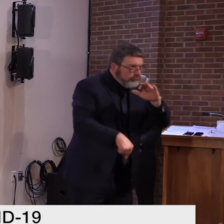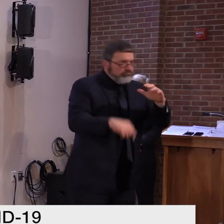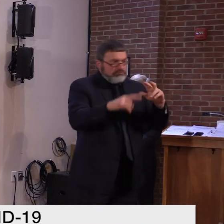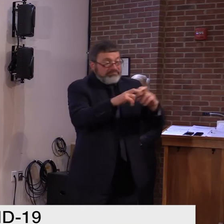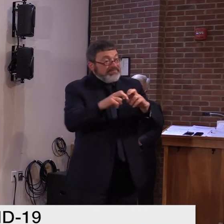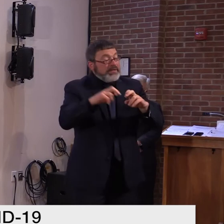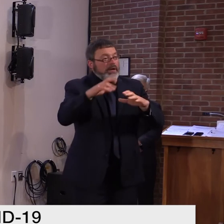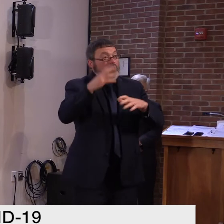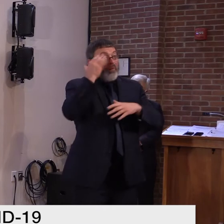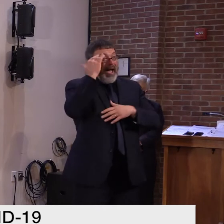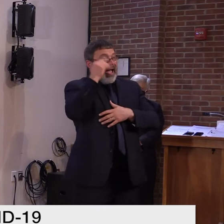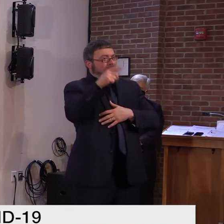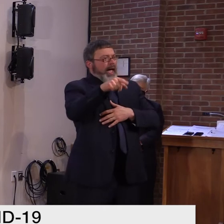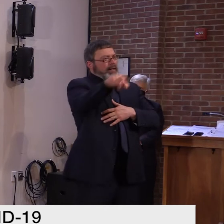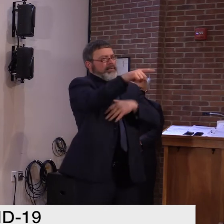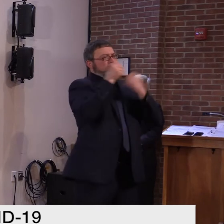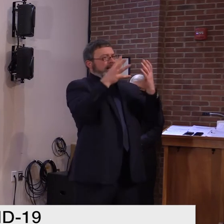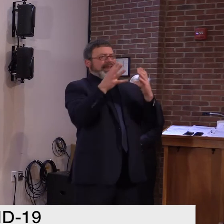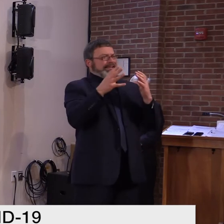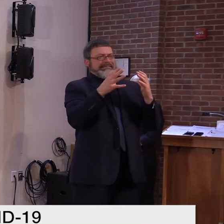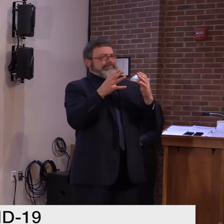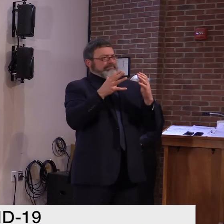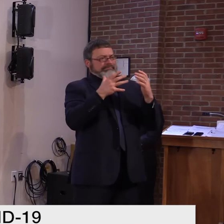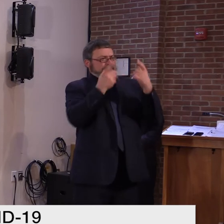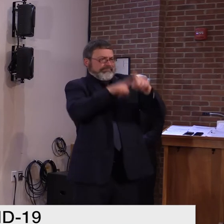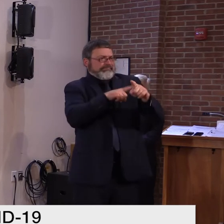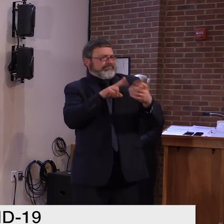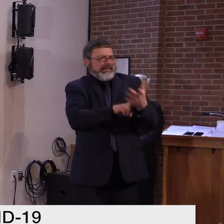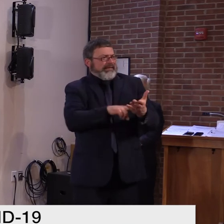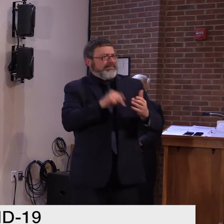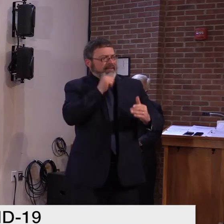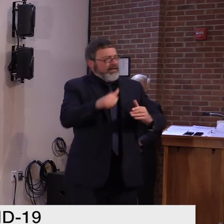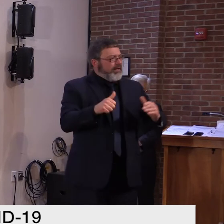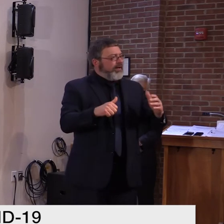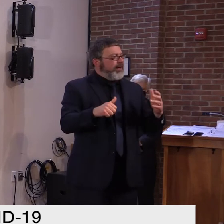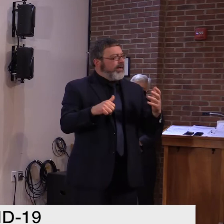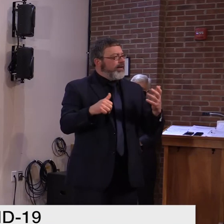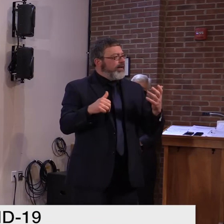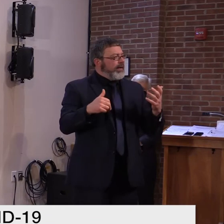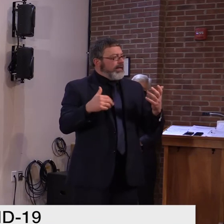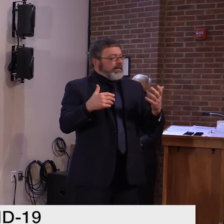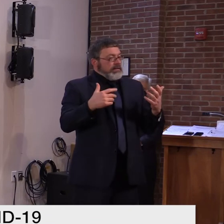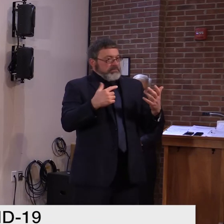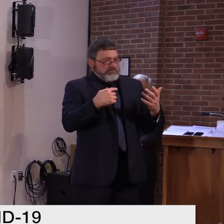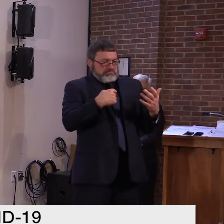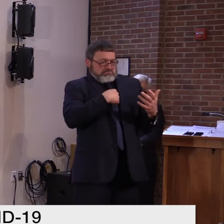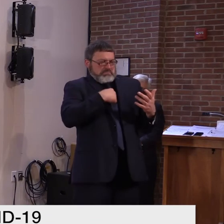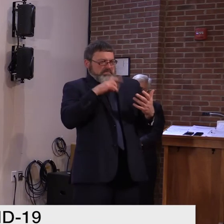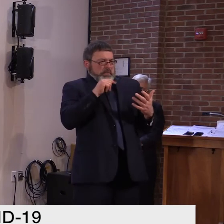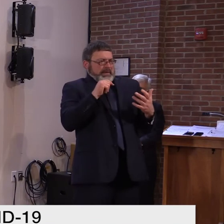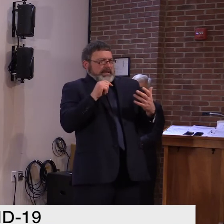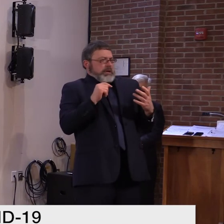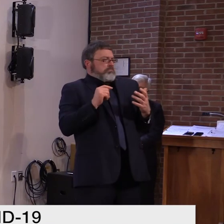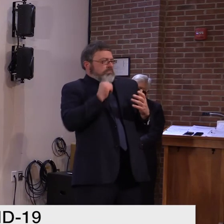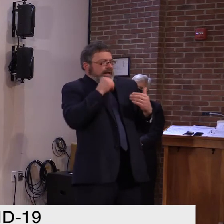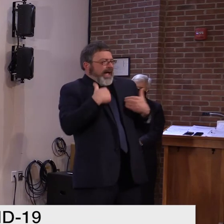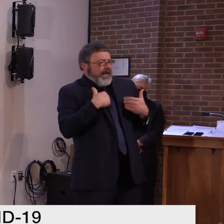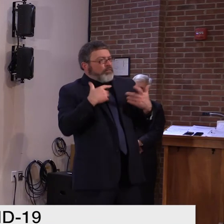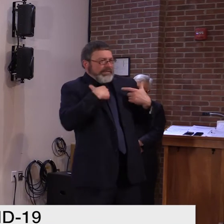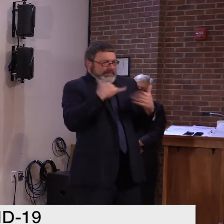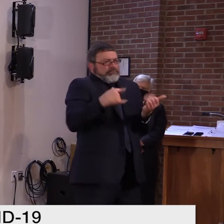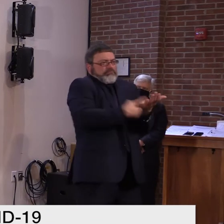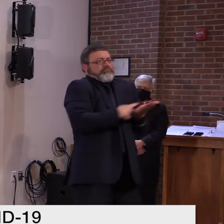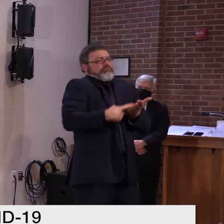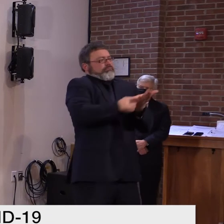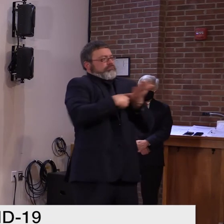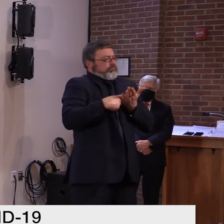we're working on right now, but it could be something in the future. I think that's where we somewhat left it. But if you could,